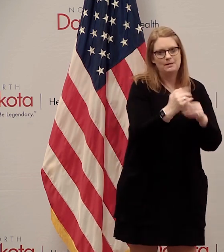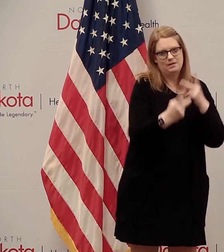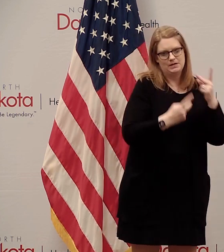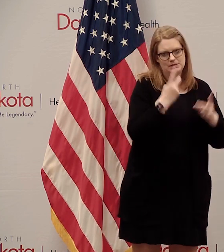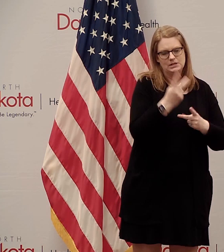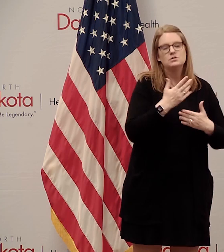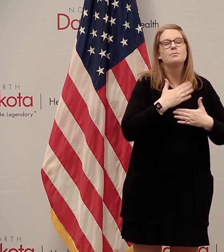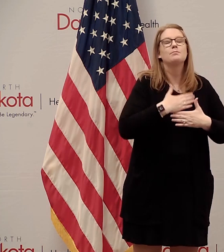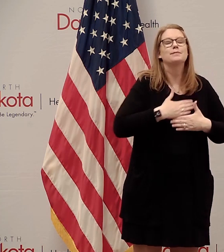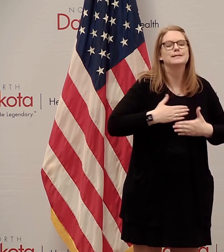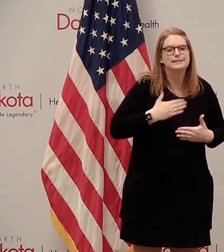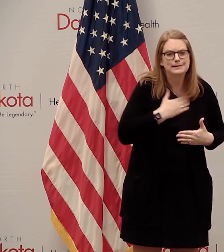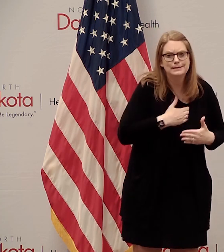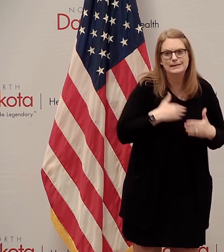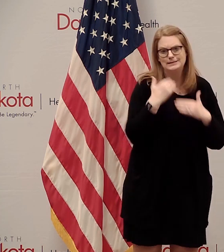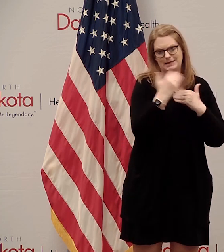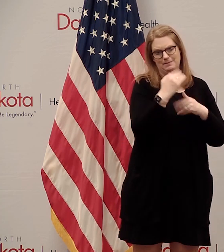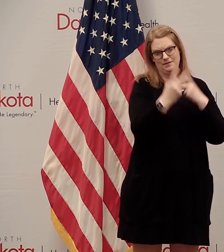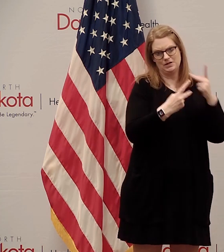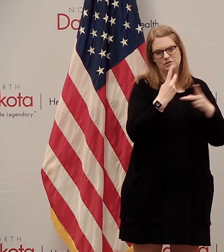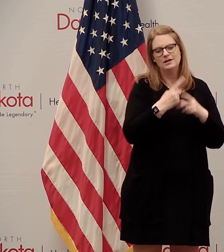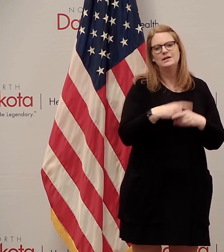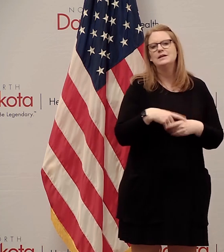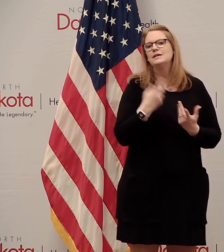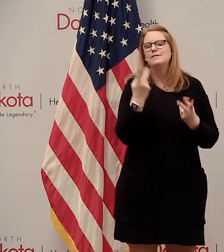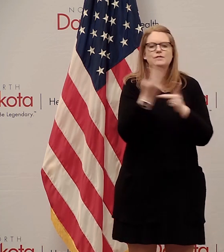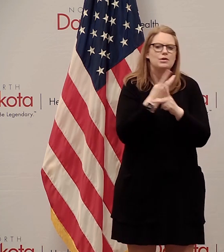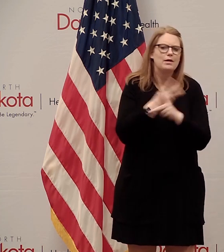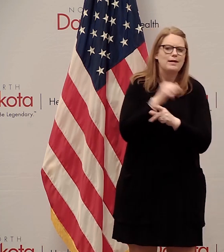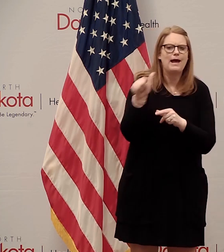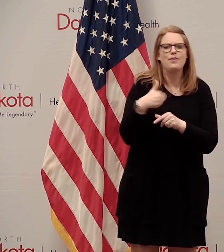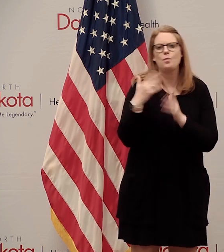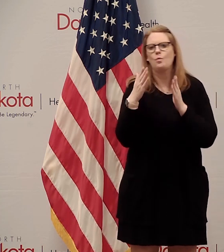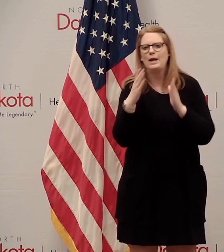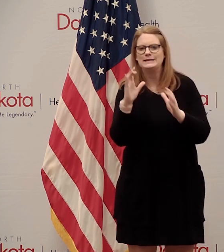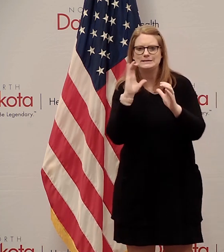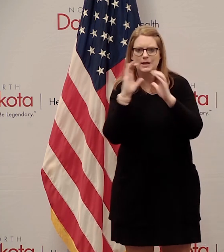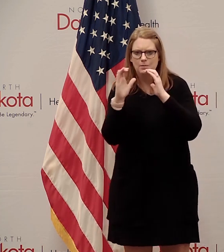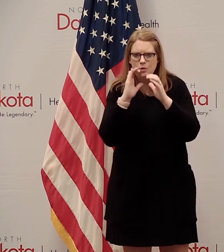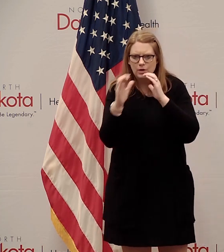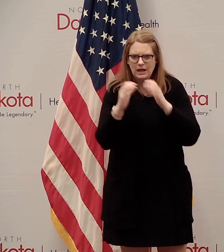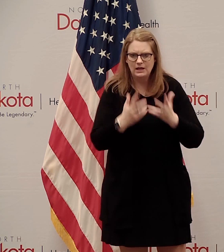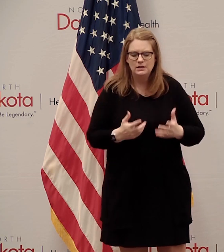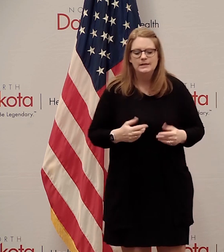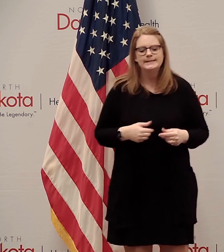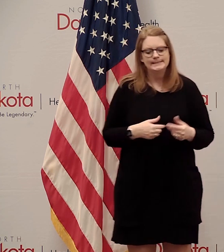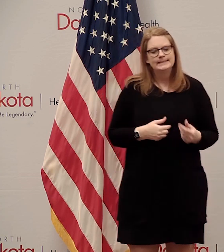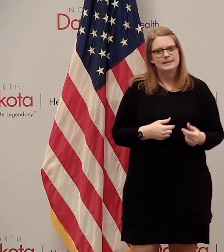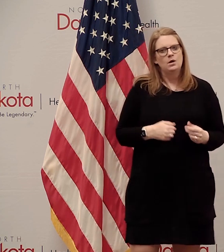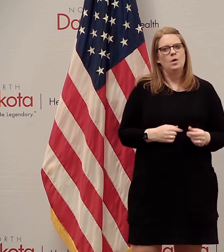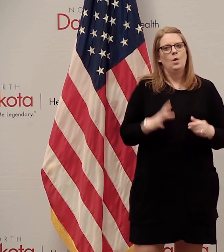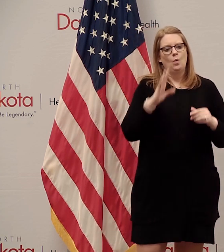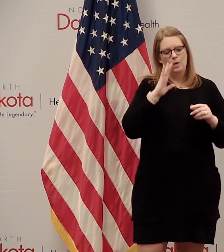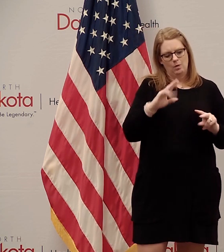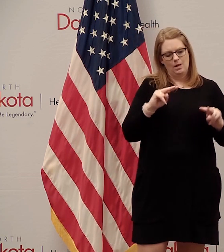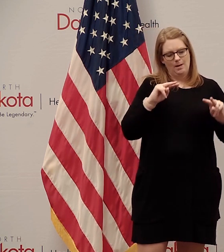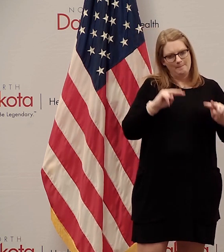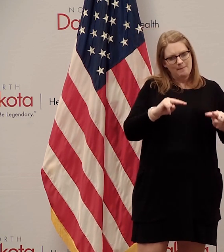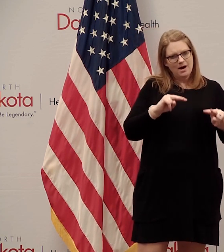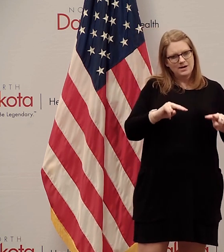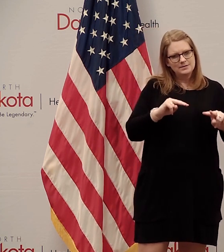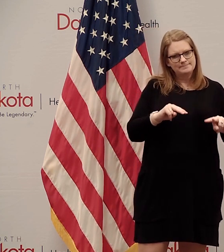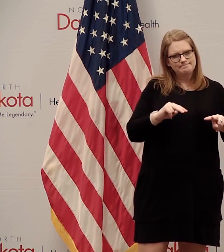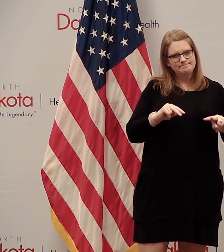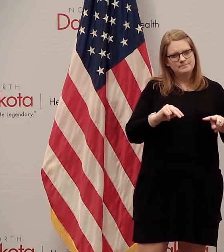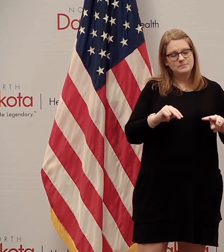interact with your loved ones in these congregate housing settings. We are going to continue to look at this, but that is the way that we can protect